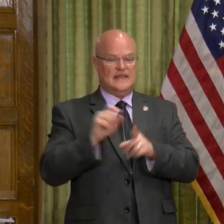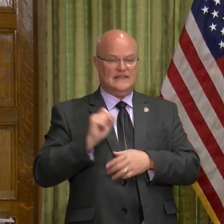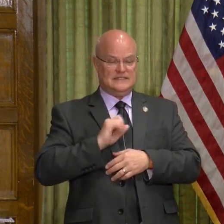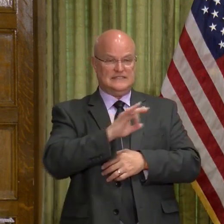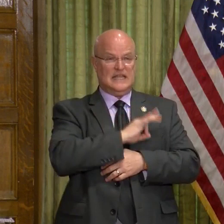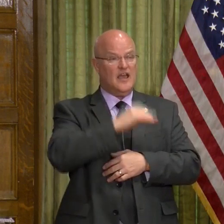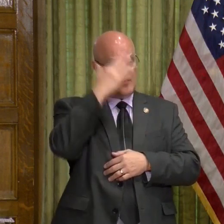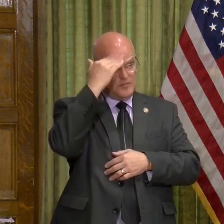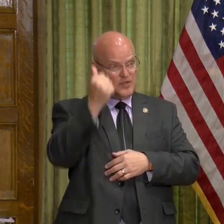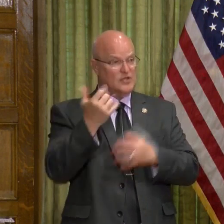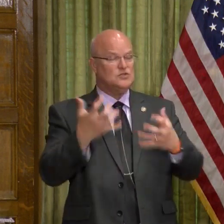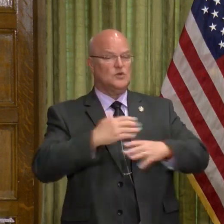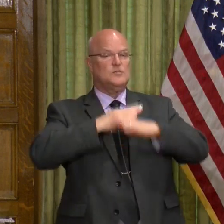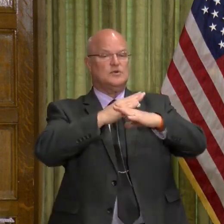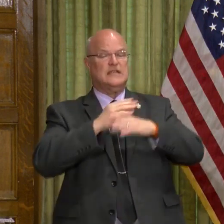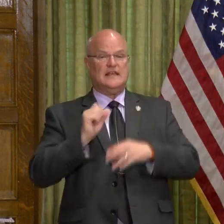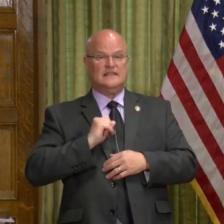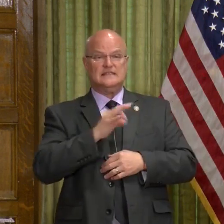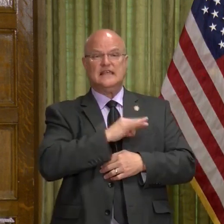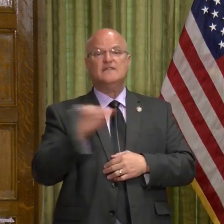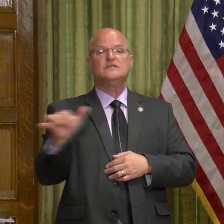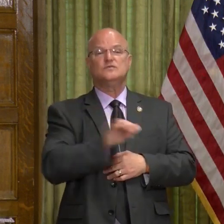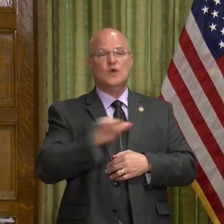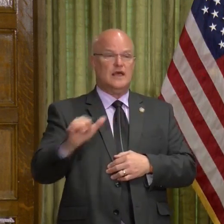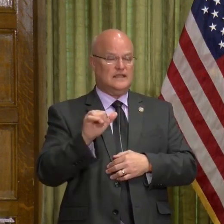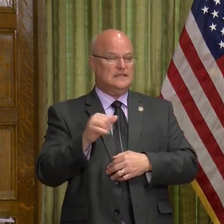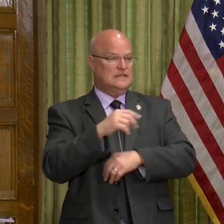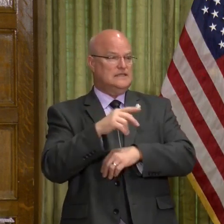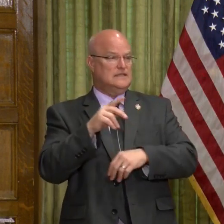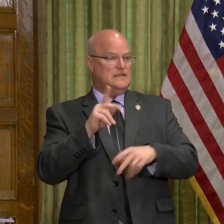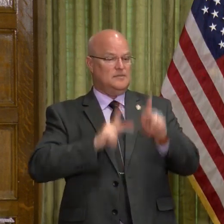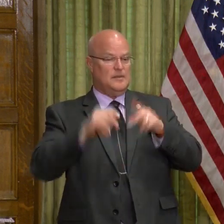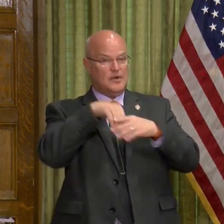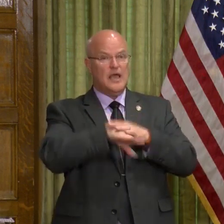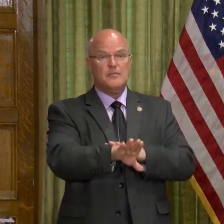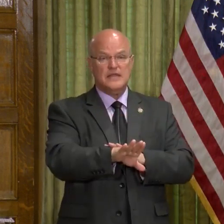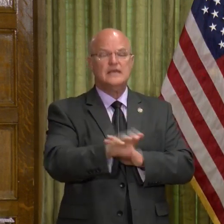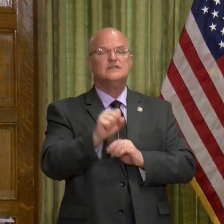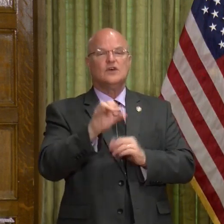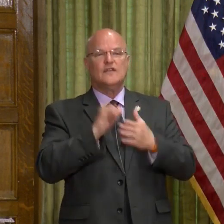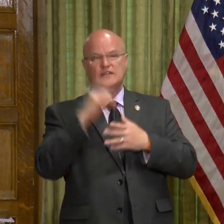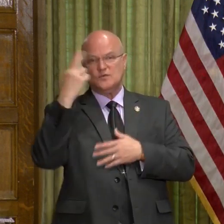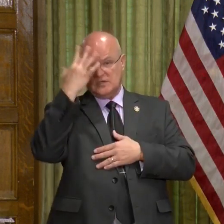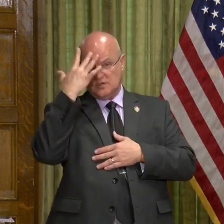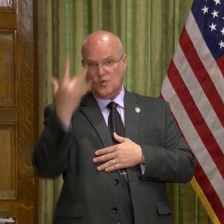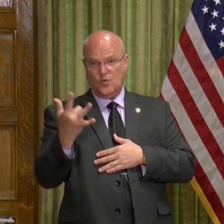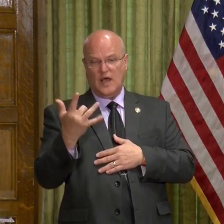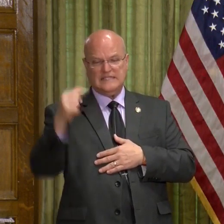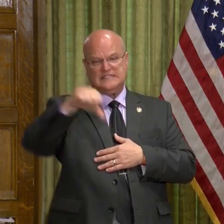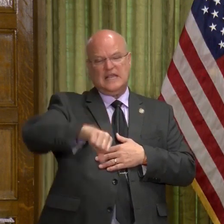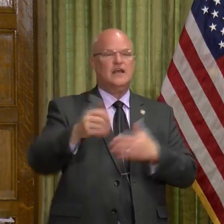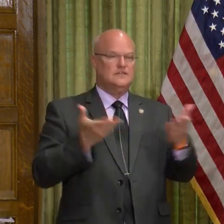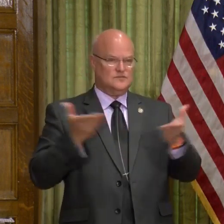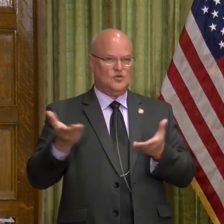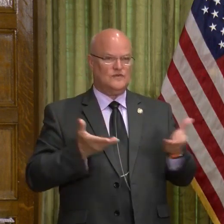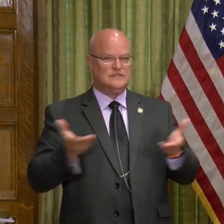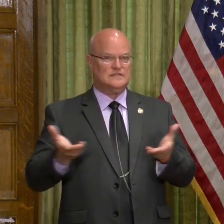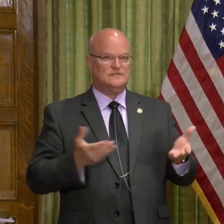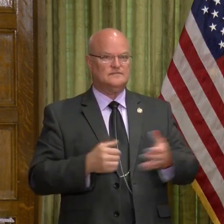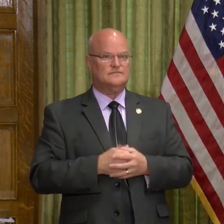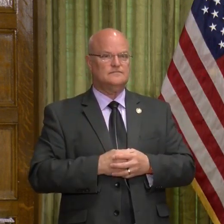staff because we want to protect the staff as well as the patrons. So that is a specific reason for a denial of service.